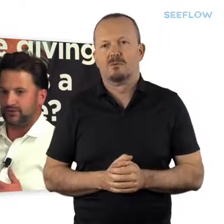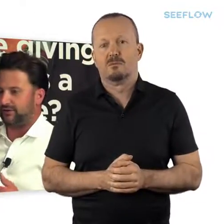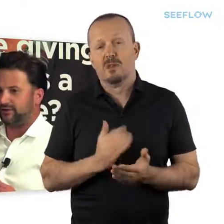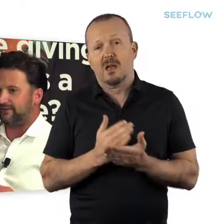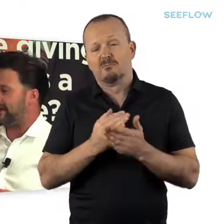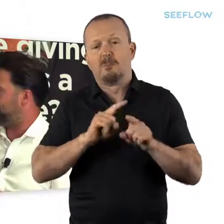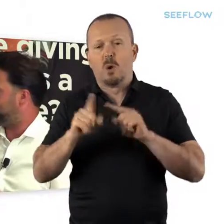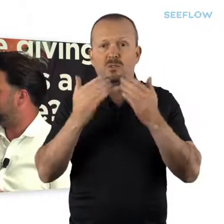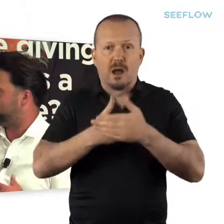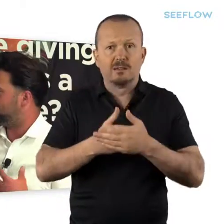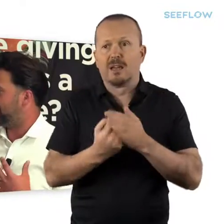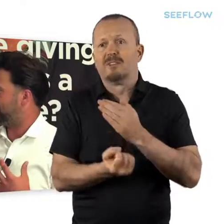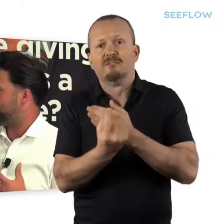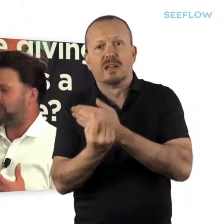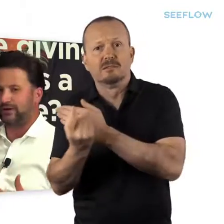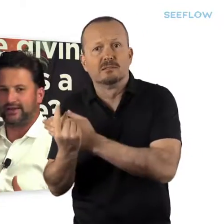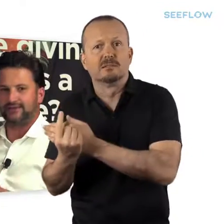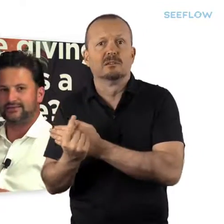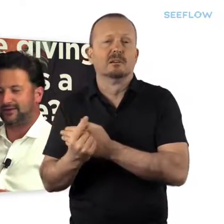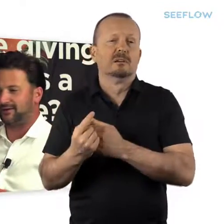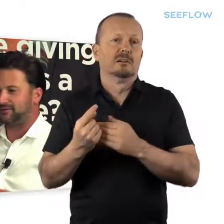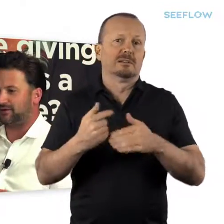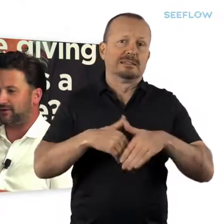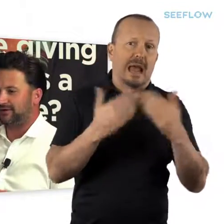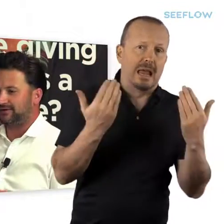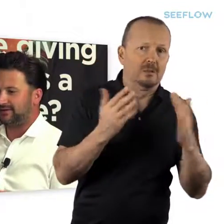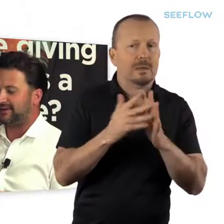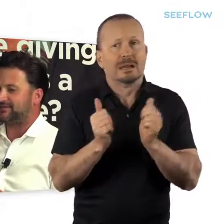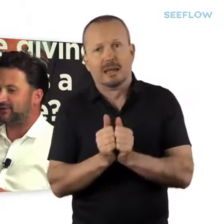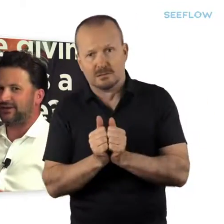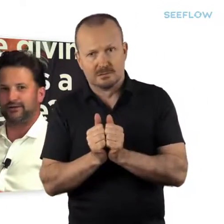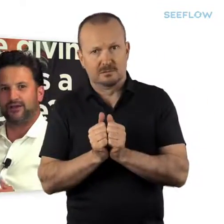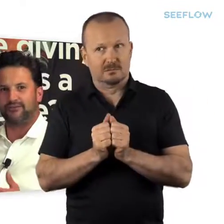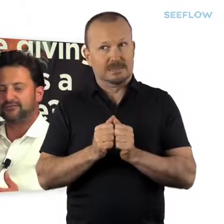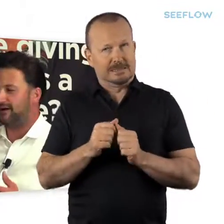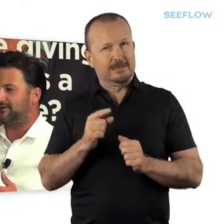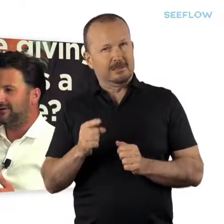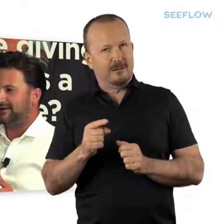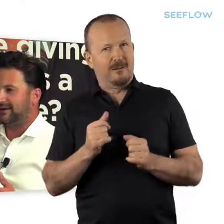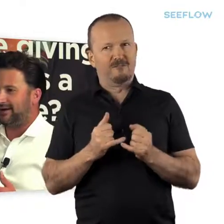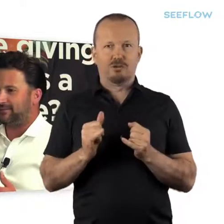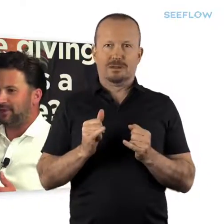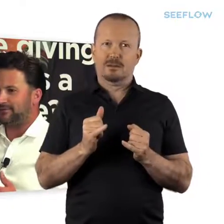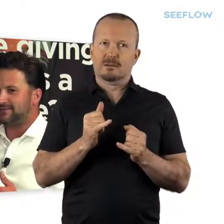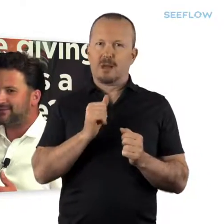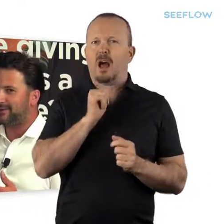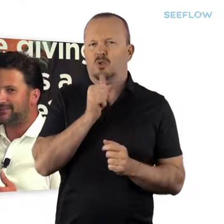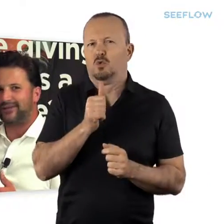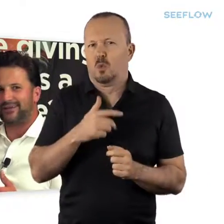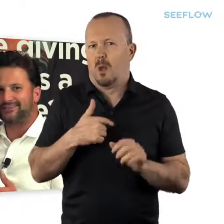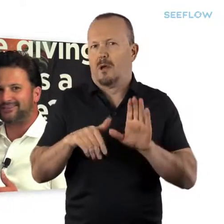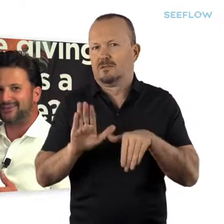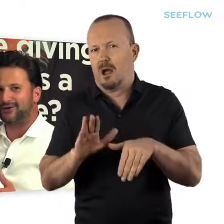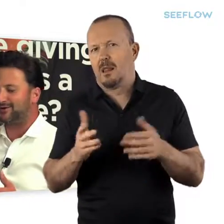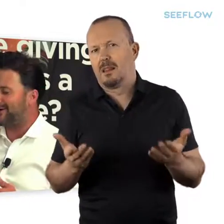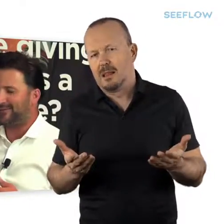yeah, you definitely have events most nights and then the weekends. So, yeah, it's certainly a bit of a lifestyle. I would say there might be